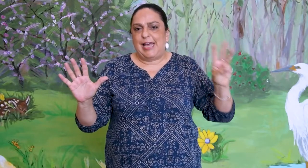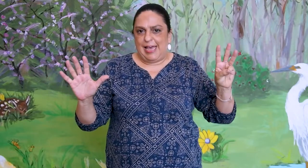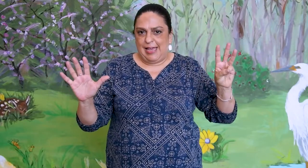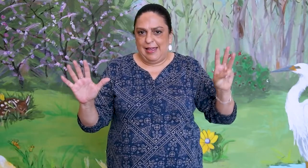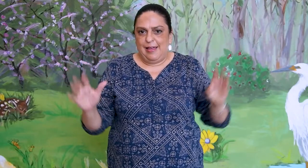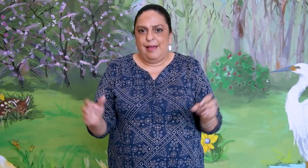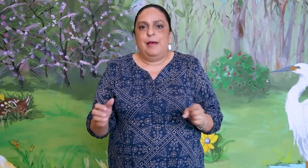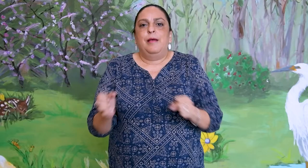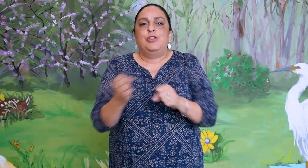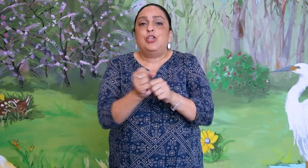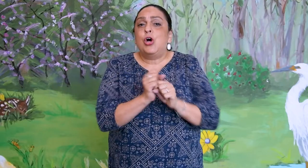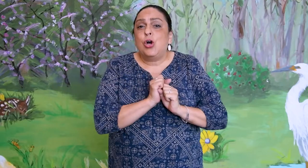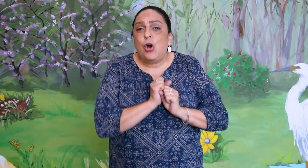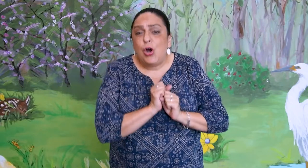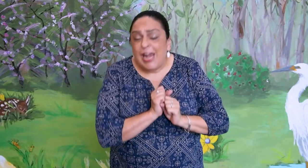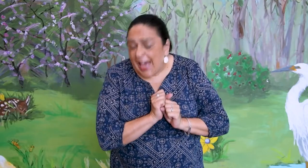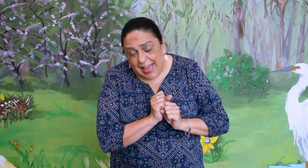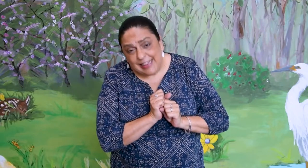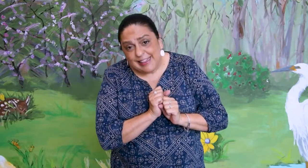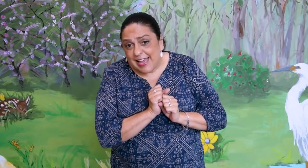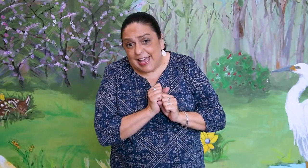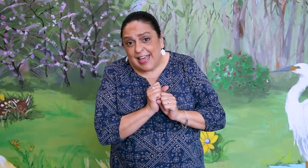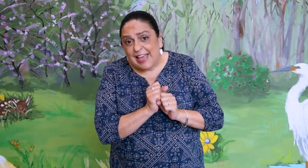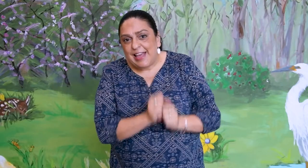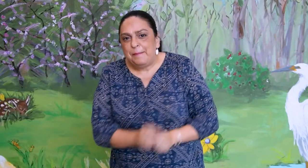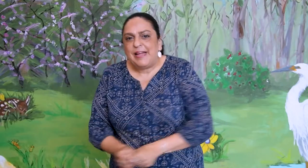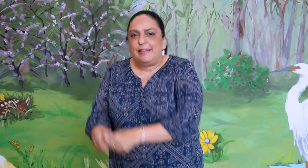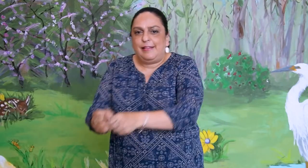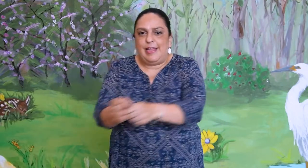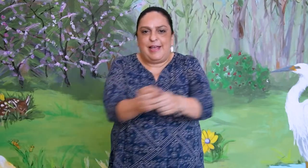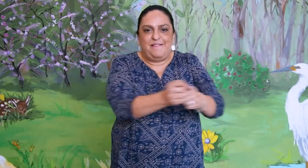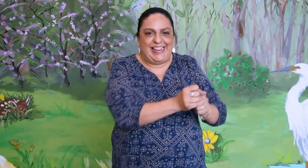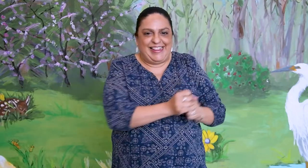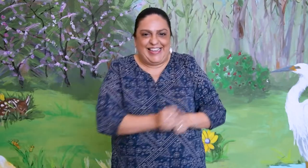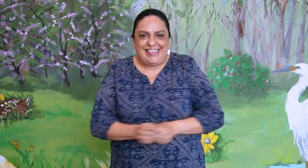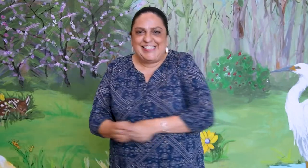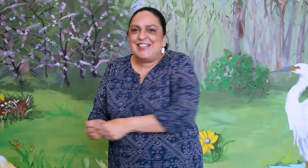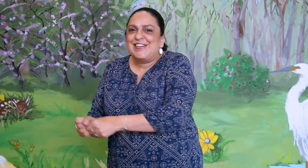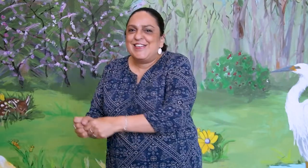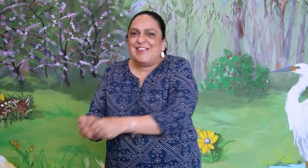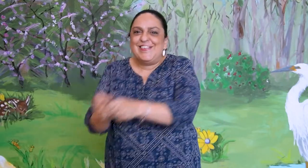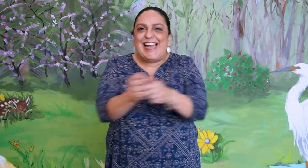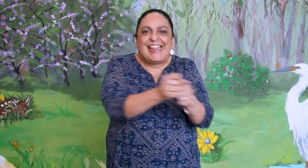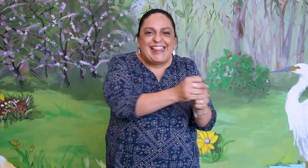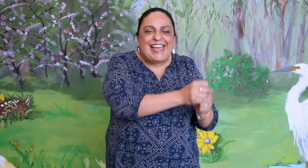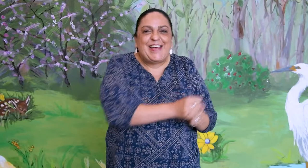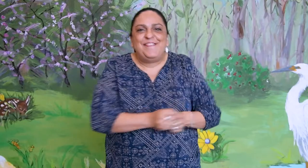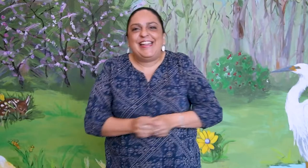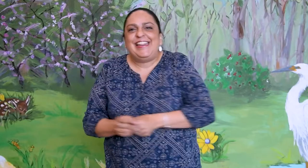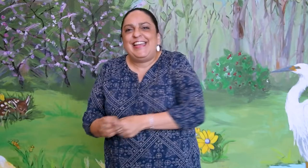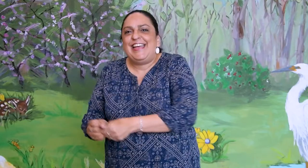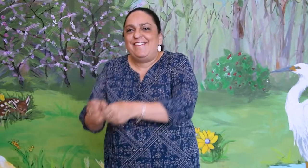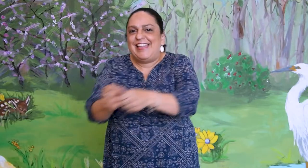te. Chocolate. Bate, bate, chocolate. Bate, bate,